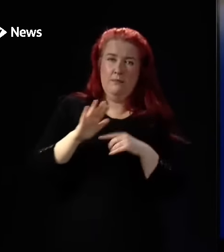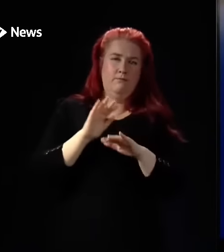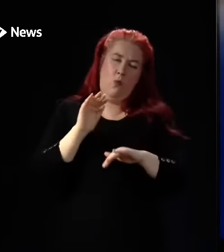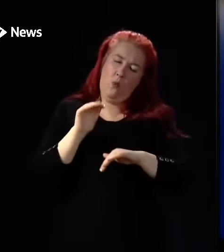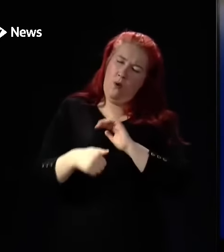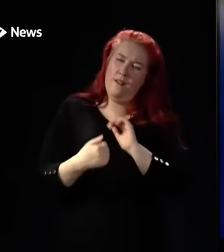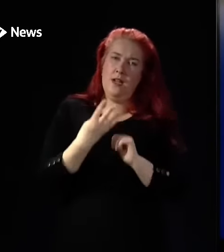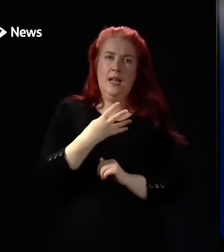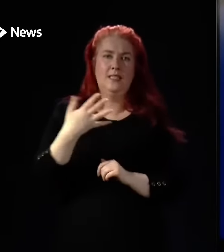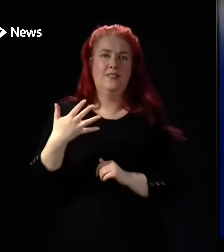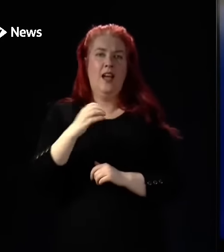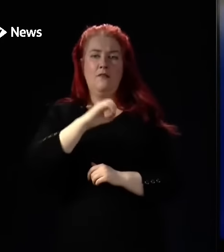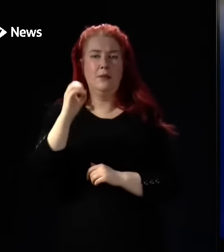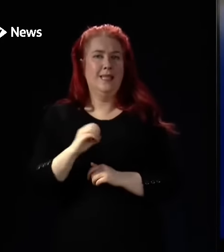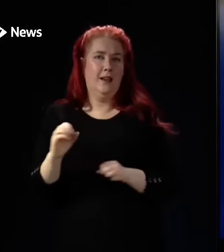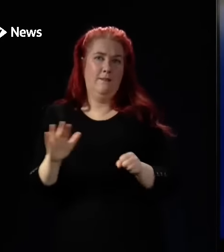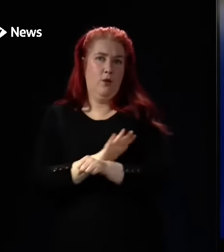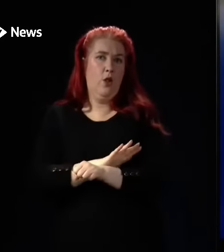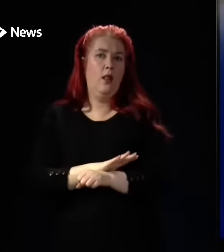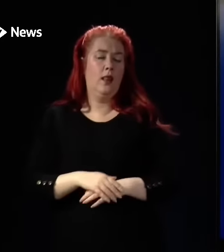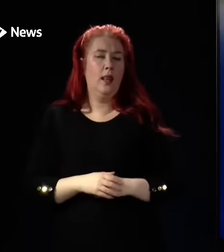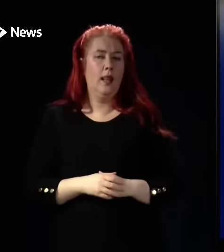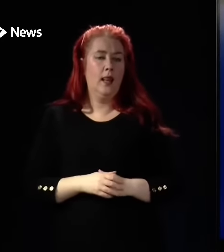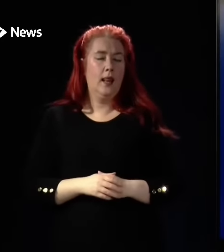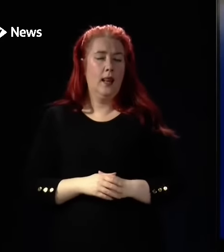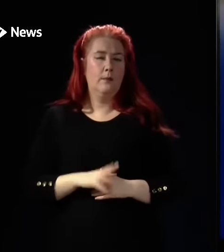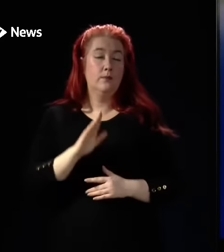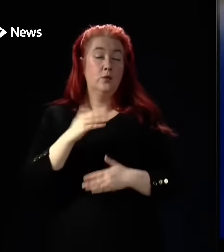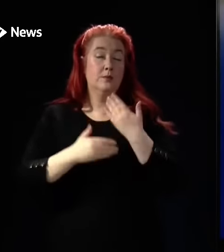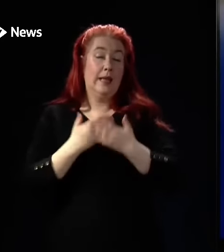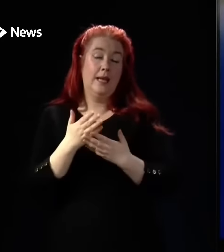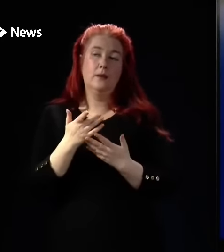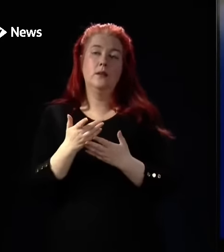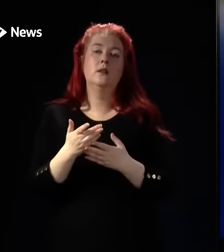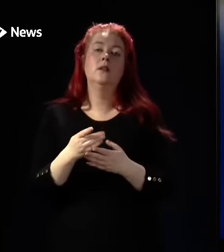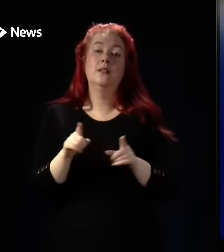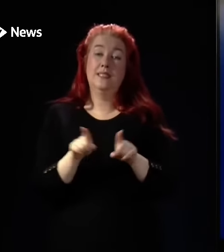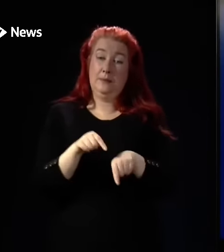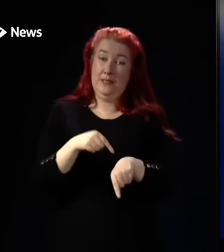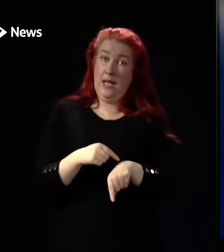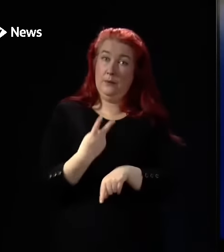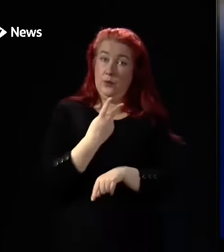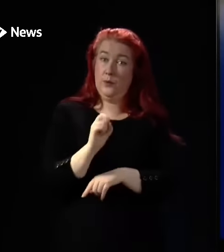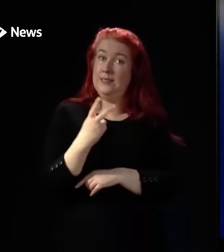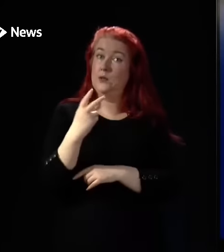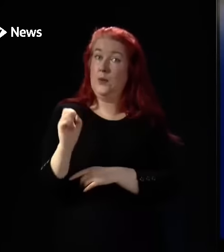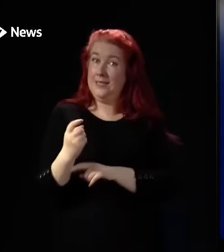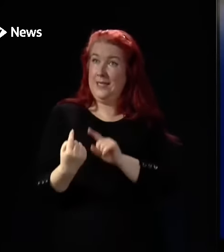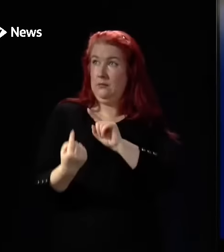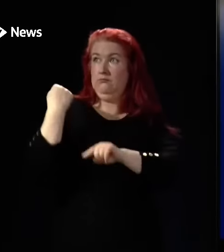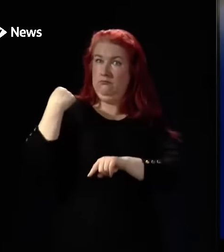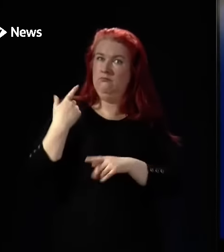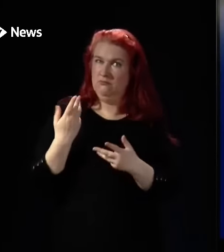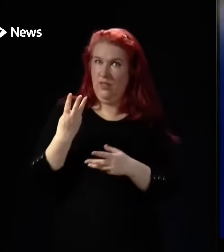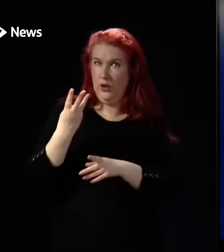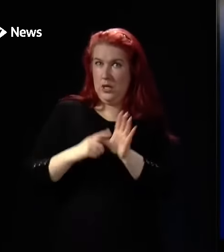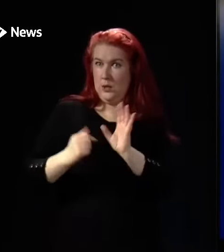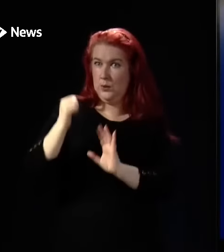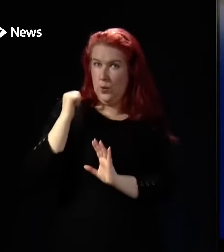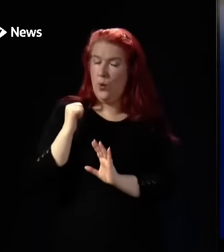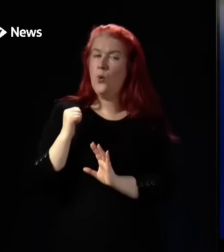95%. Now for context at the same stage in 2020 before the pandemic struck